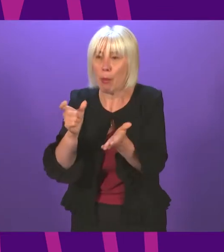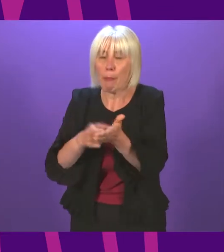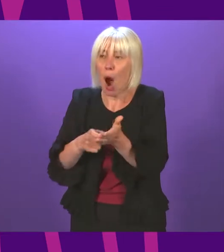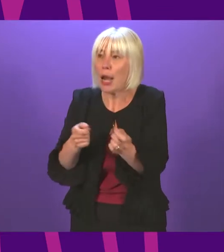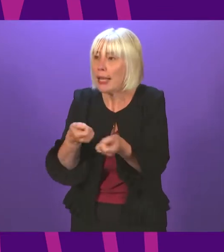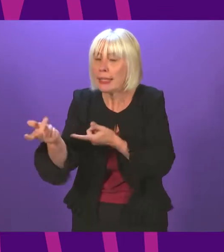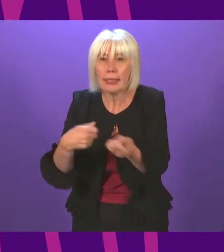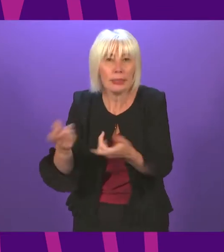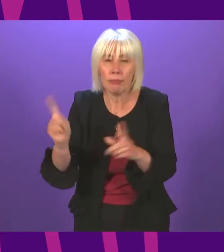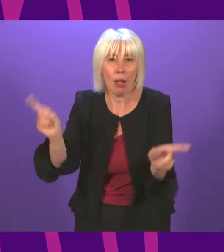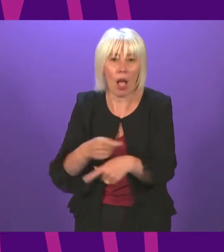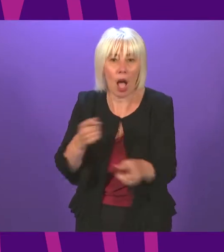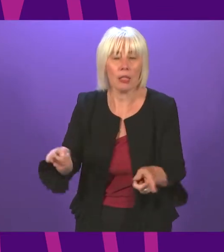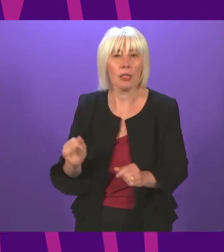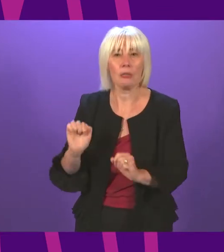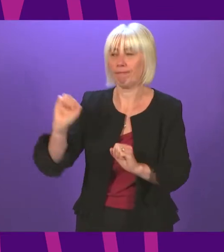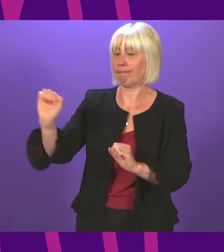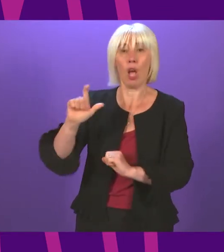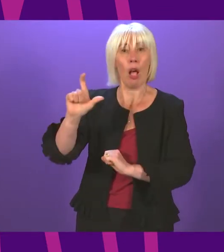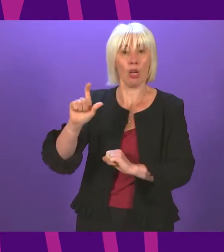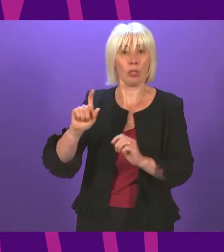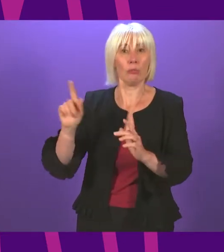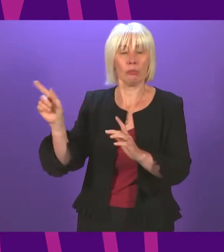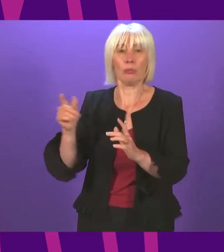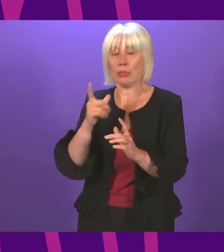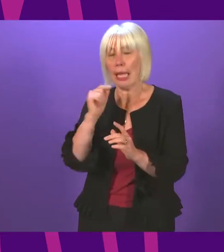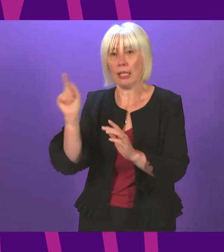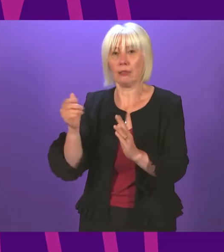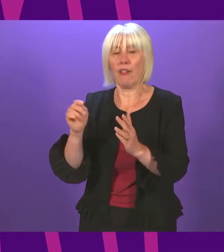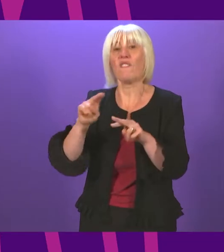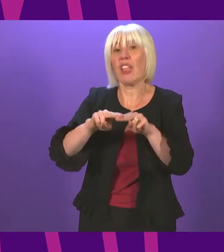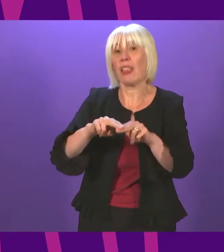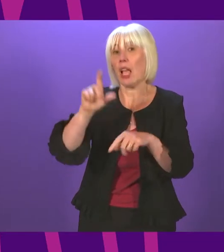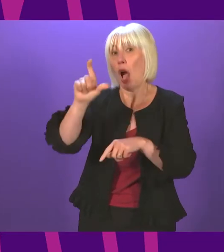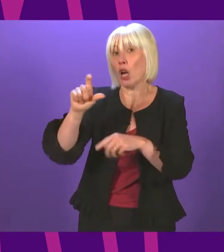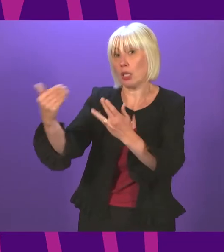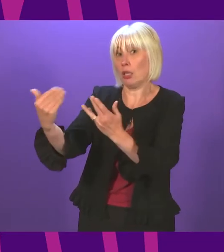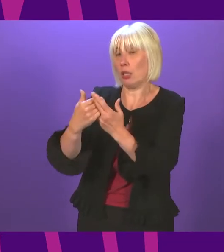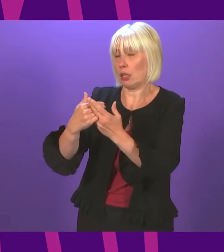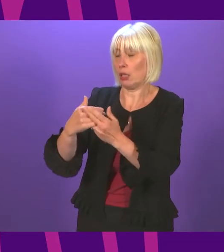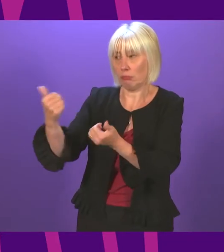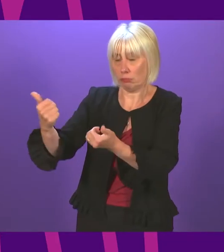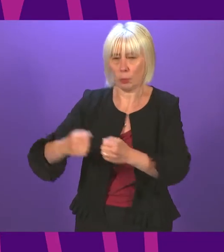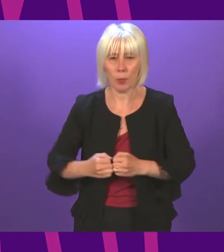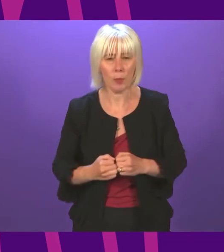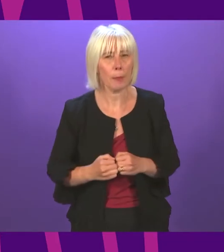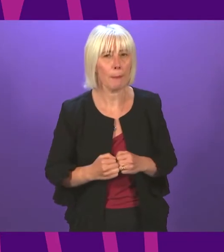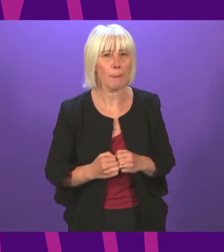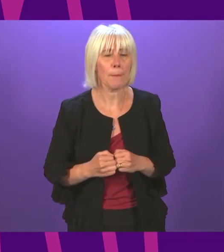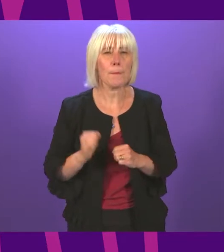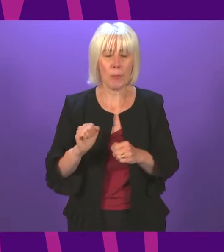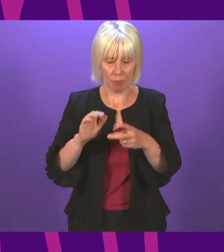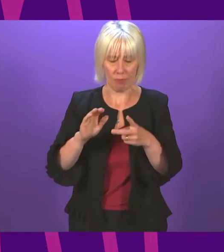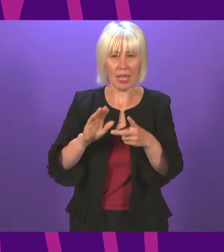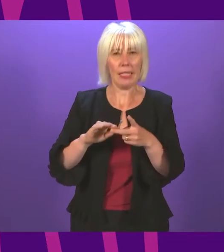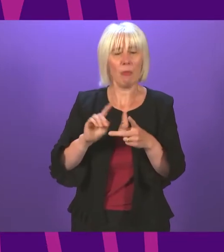I will give away to Mr Carson yes thank you thank you for taking my intervention does the Deputy